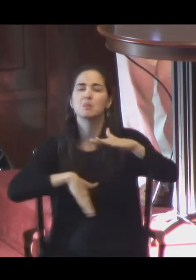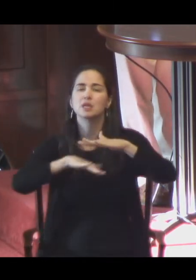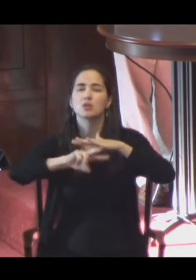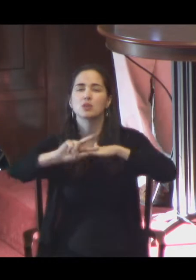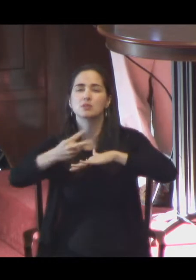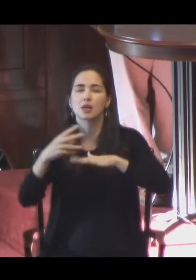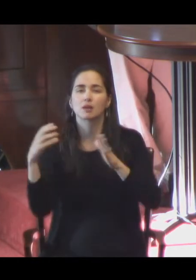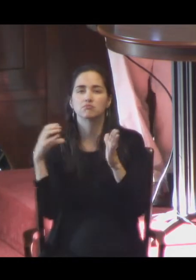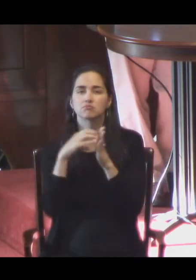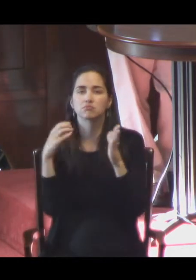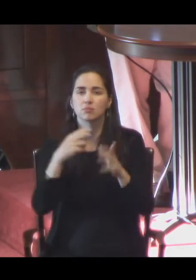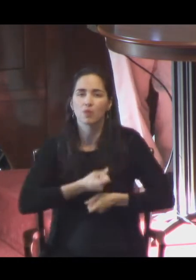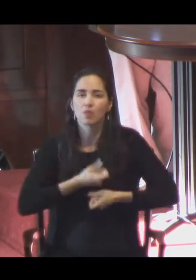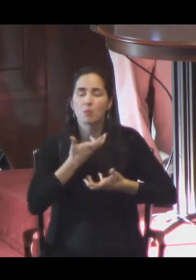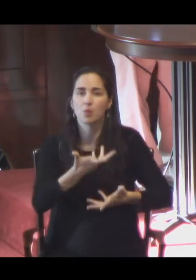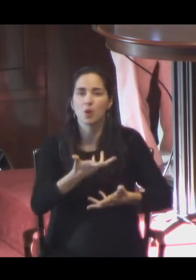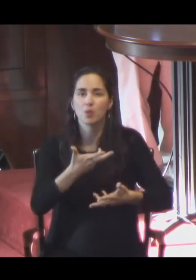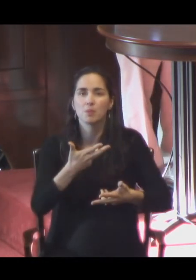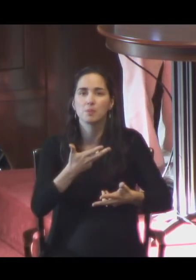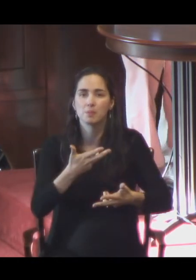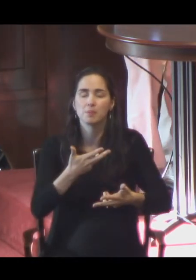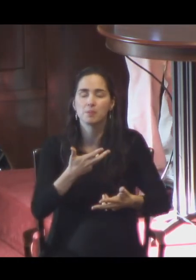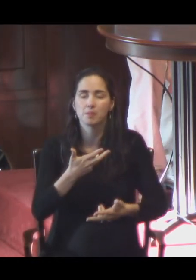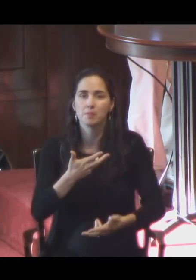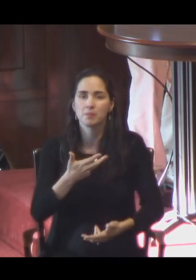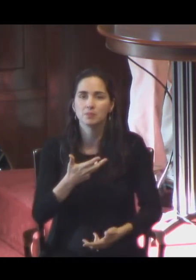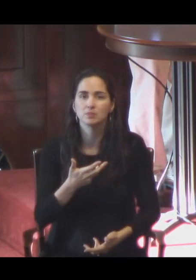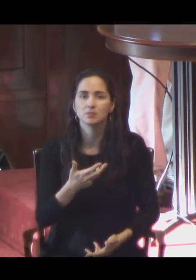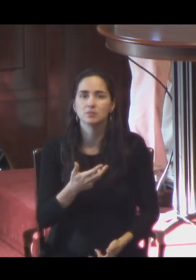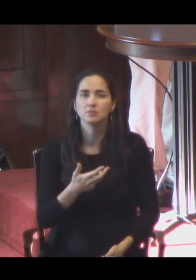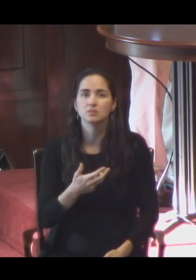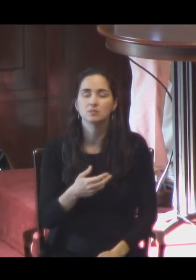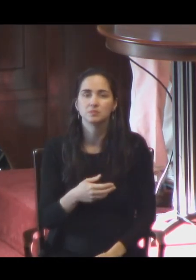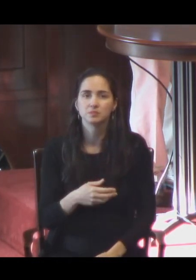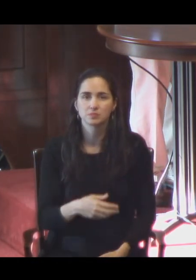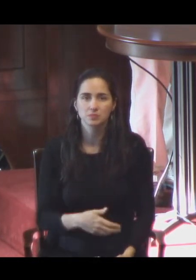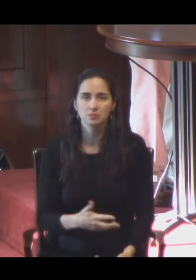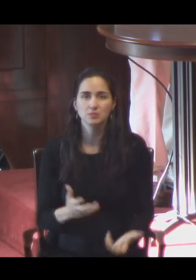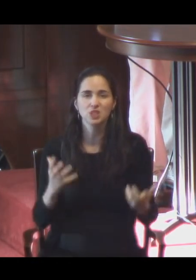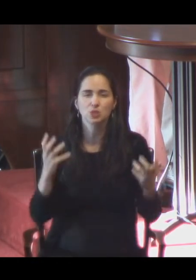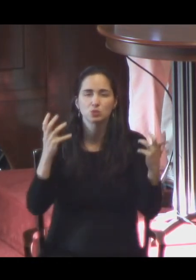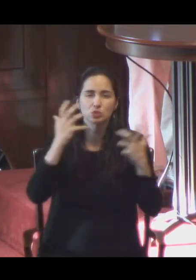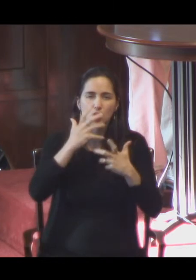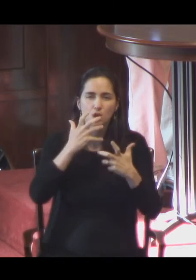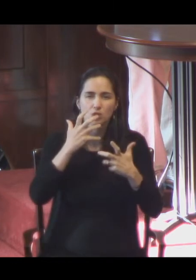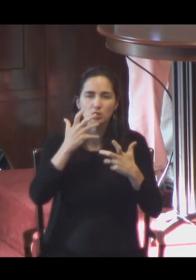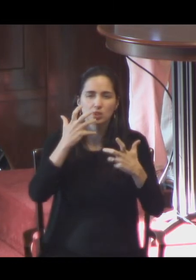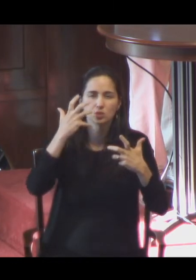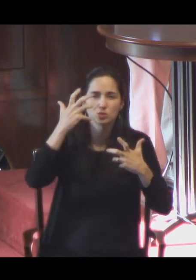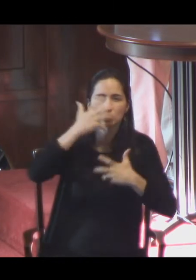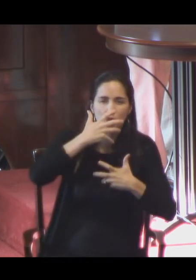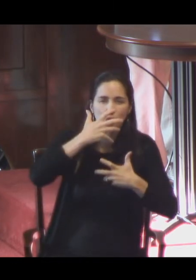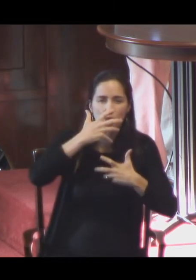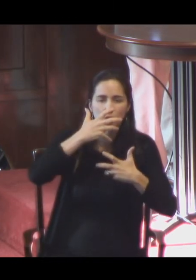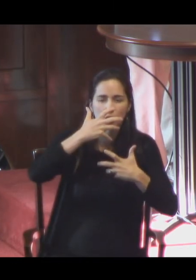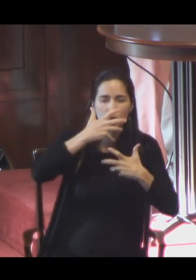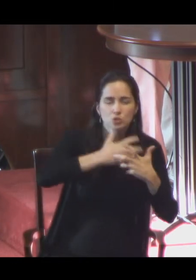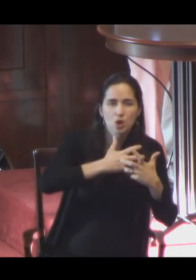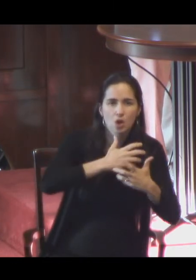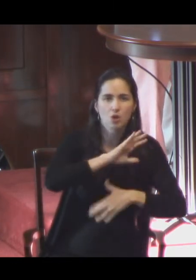the poem called East Coker. And it goes something like this. dark, dark, dark. They all go into the dark. The